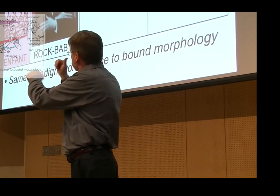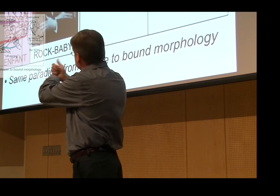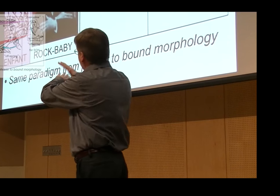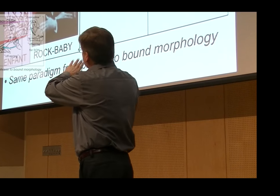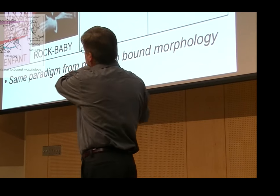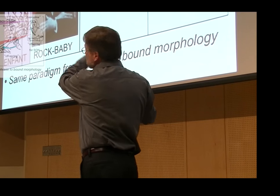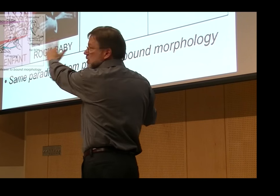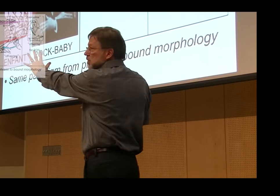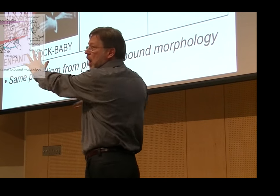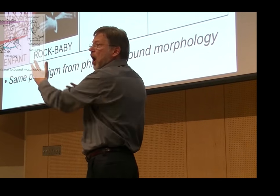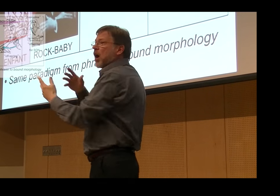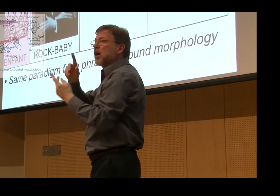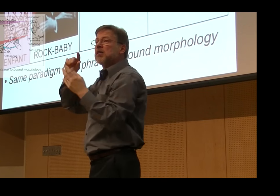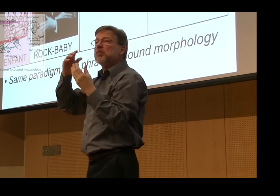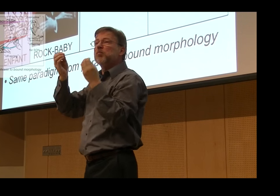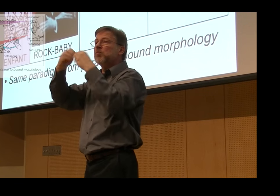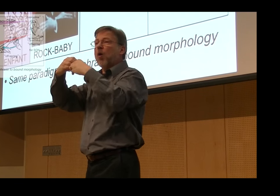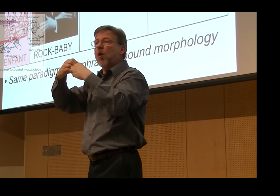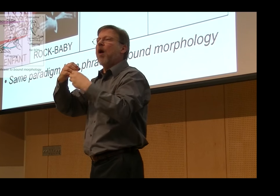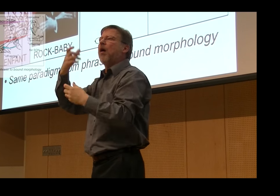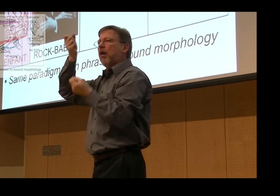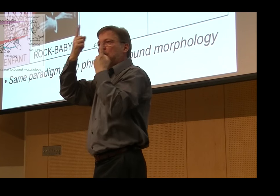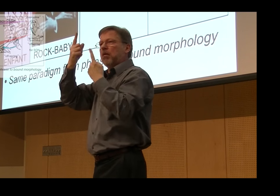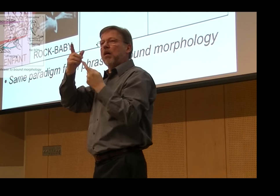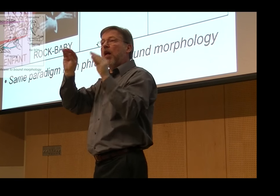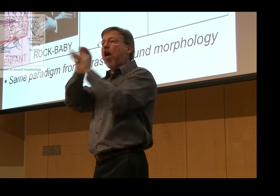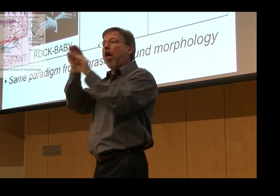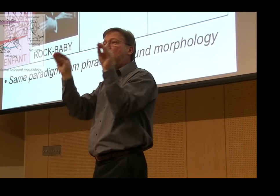formed sign for female and then fully formed sign for baby or rock baby.